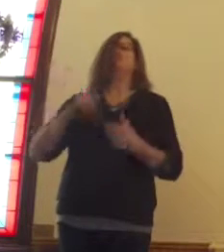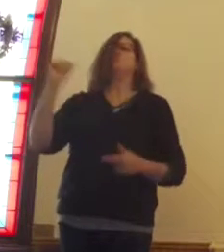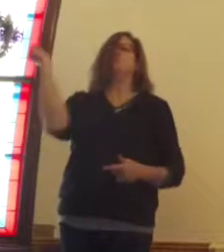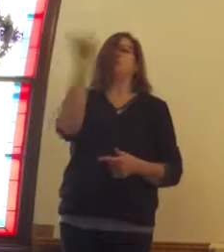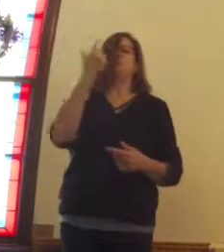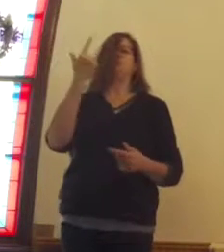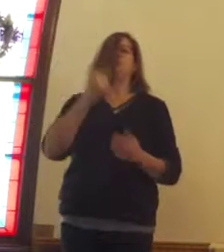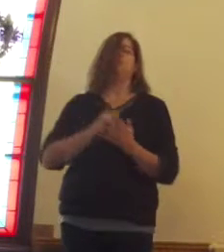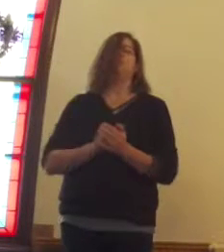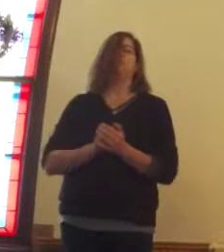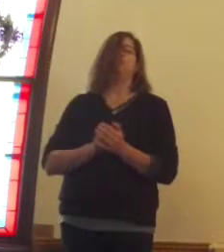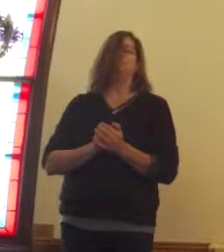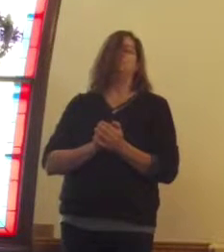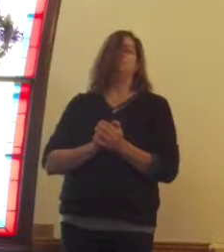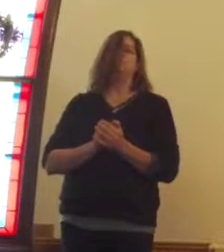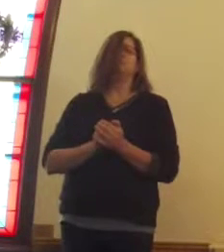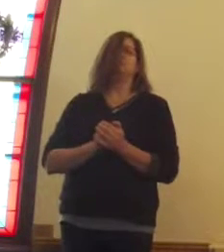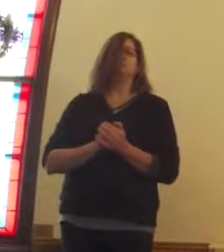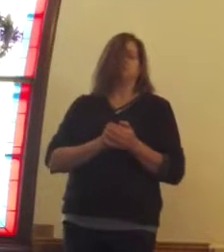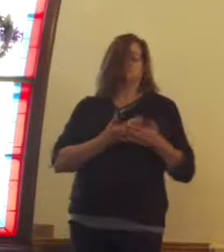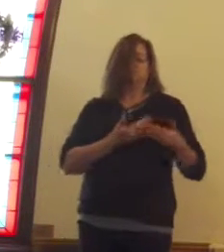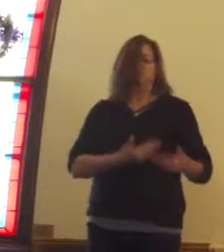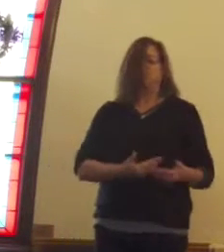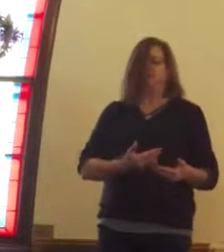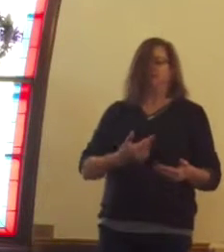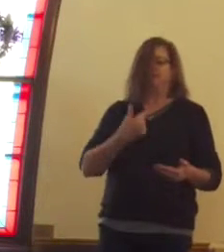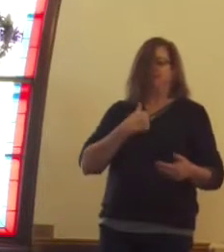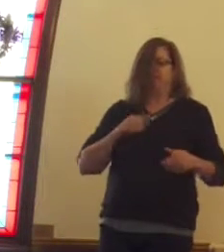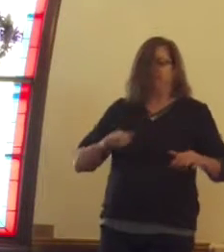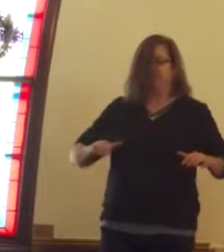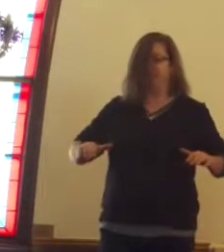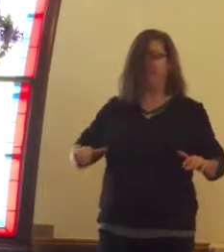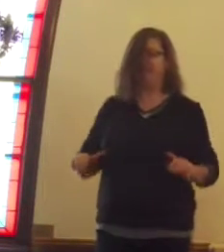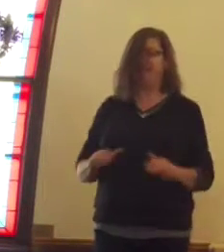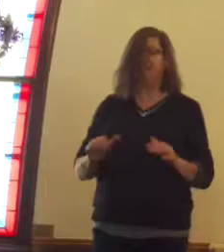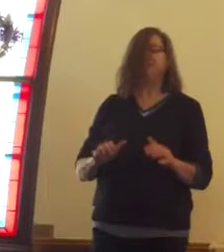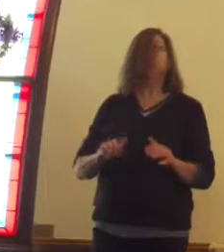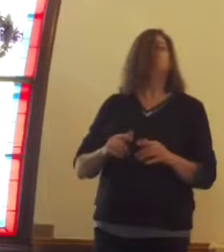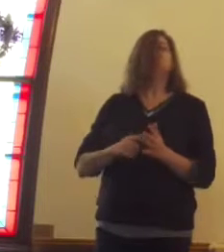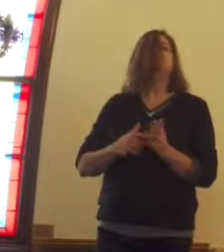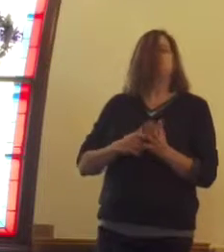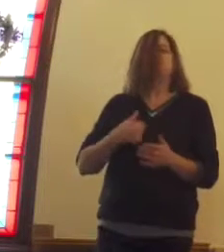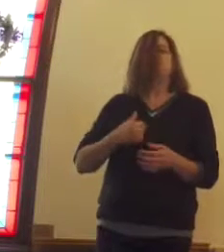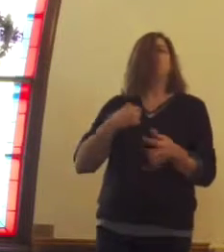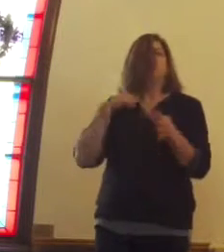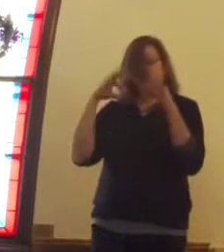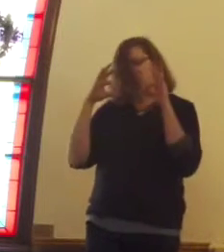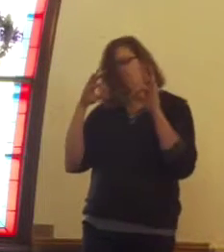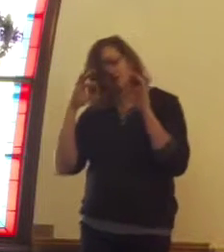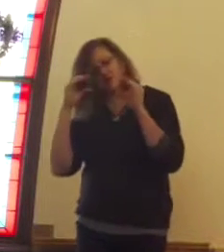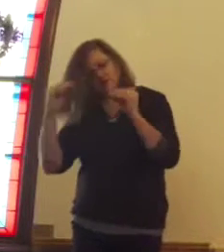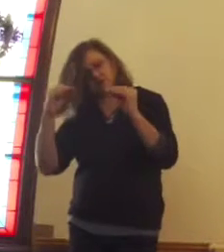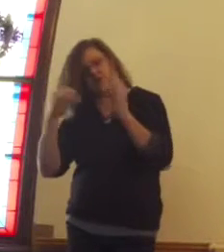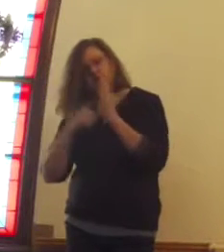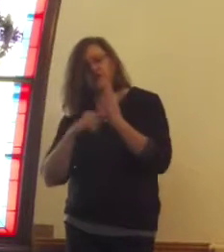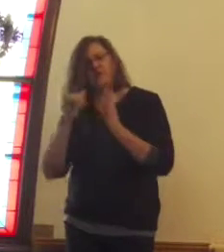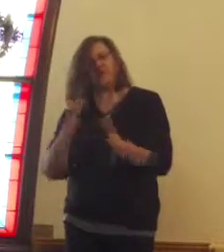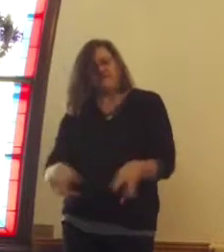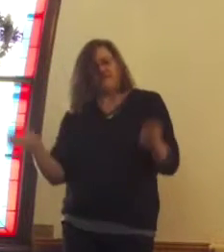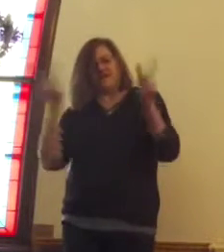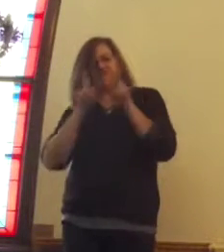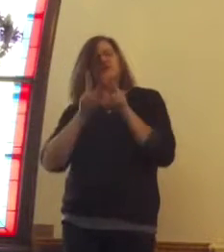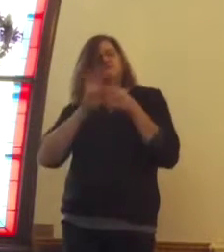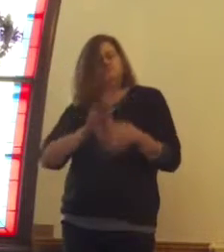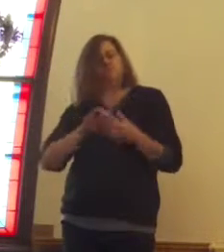It's through Joseph's actions that we are taught the values of this remaining steadfast in our faith